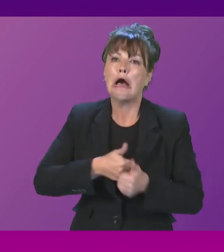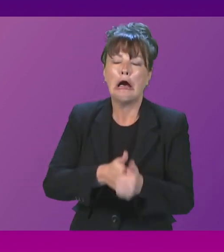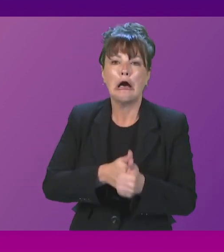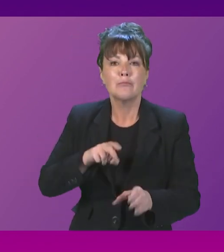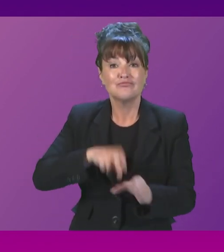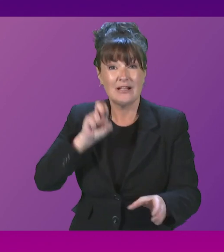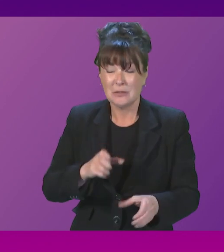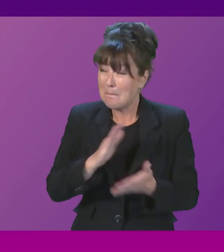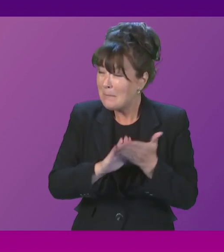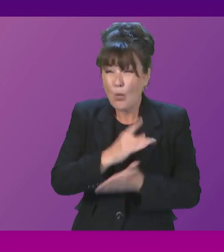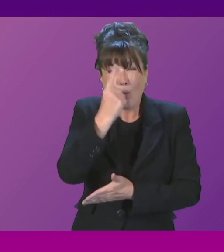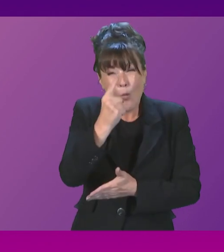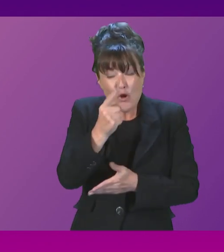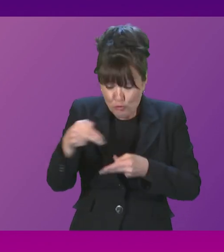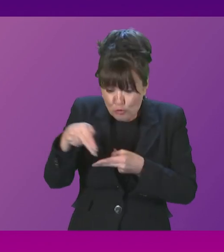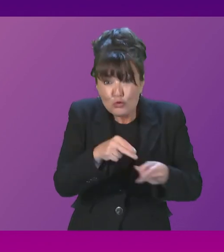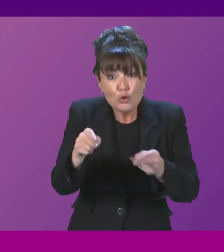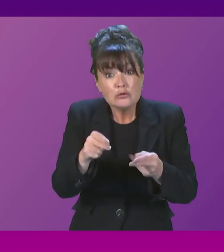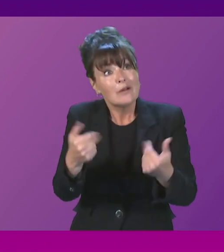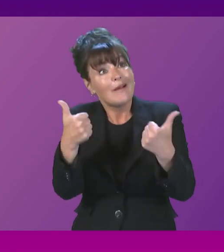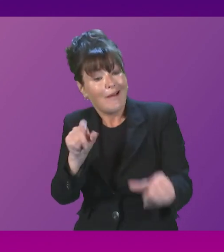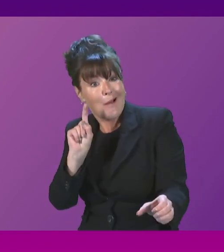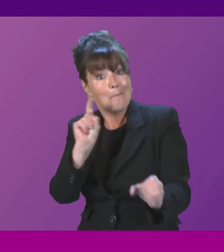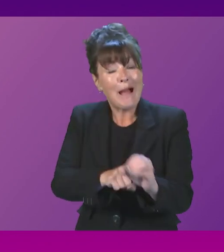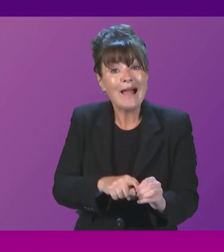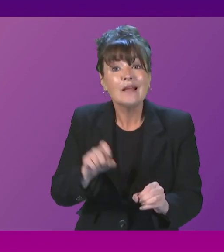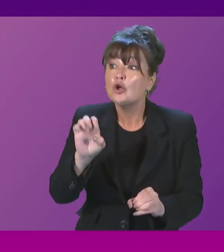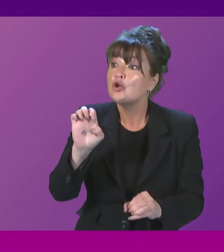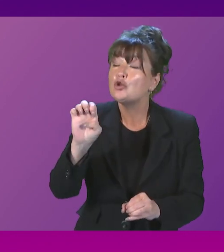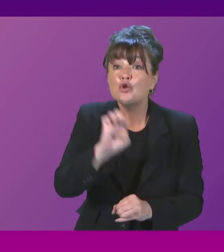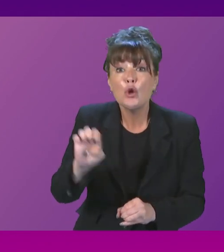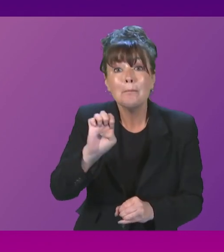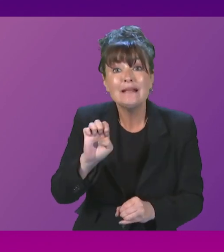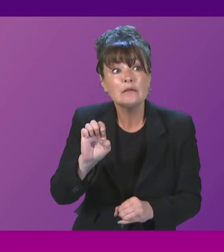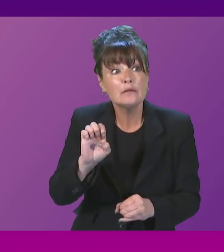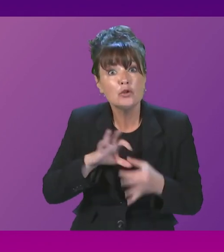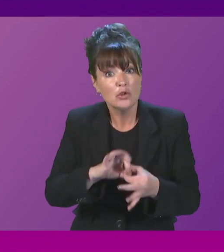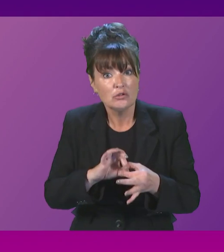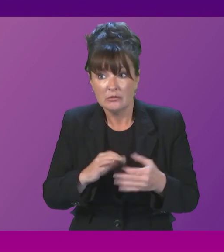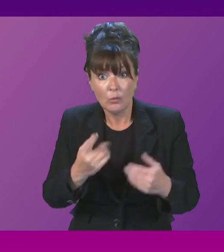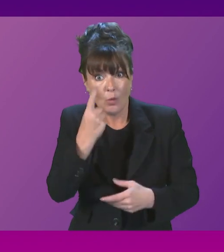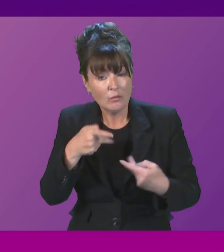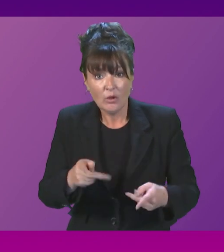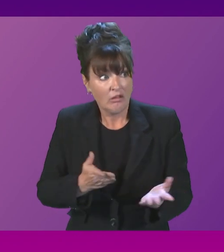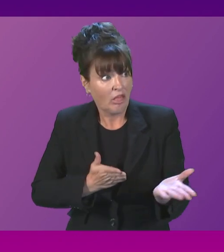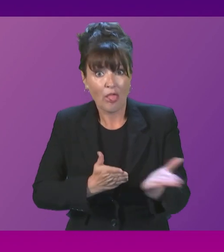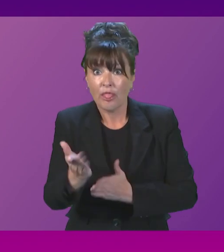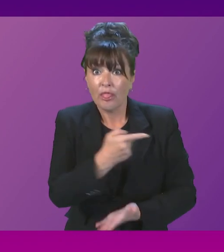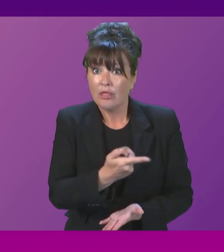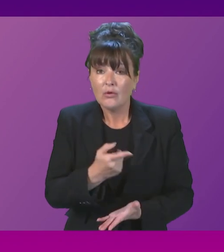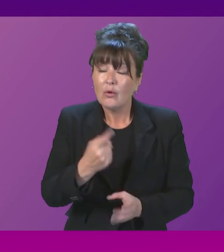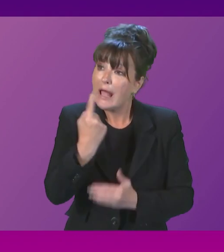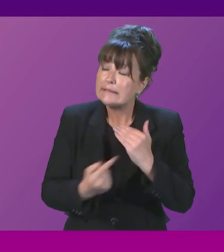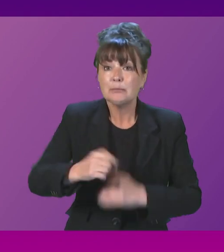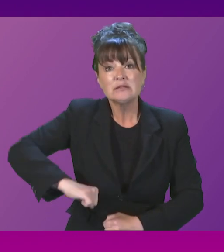European Union and to fulfil our potential in that regard, as in so many other ways, is to become an independent country. Question